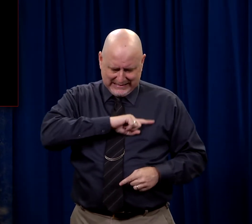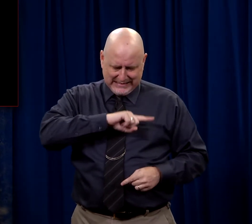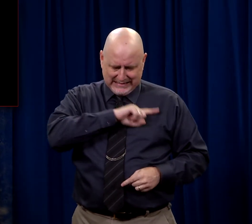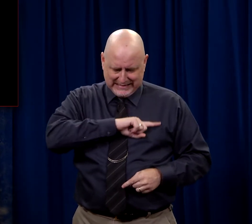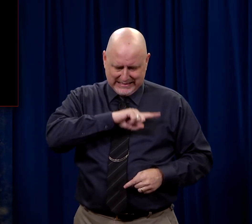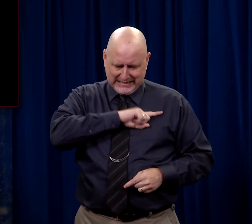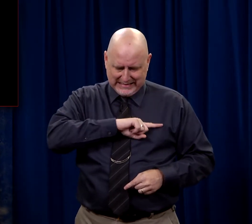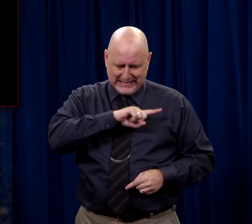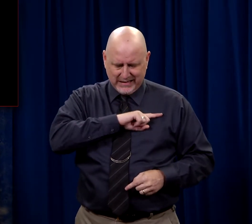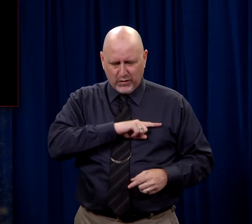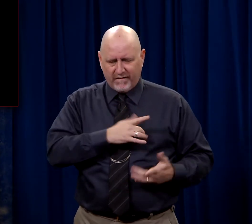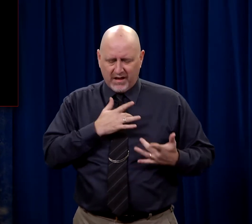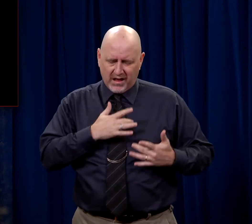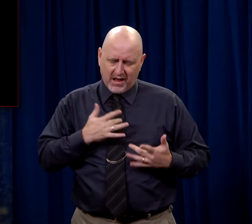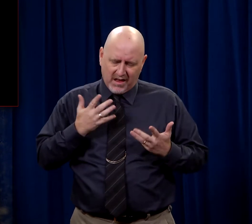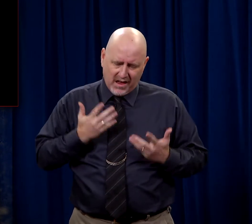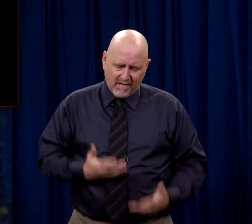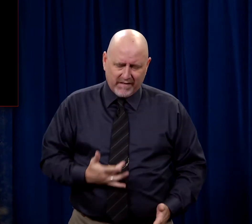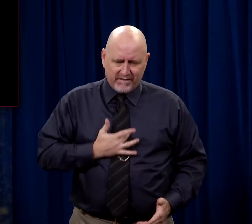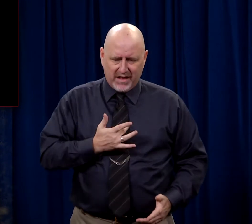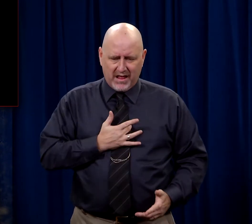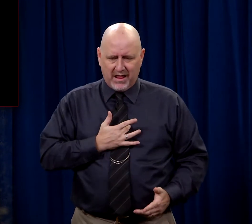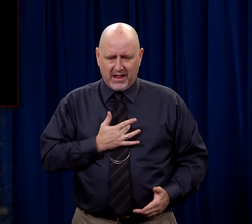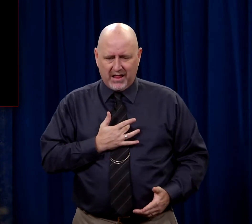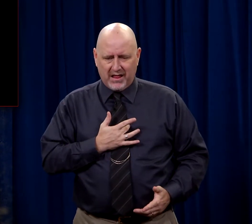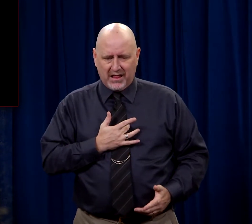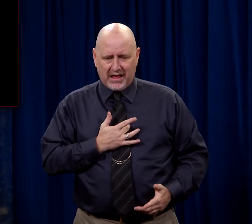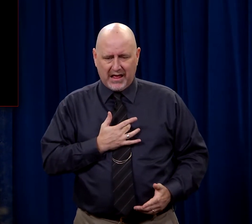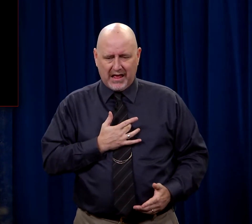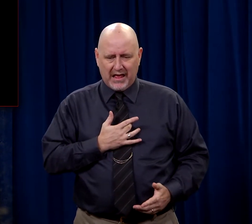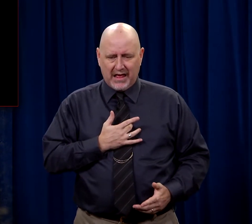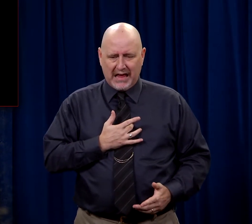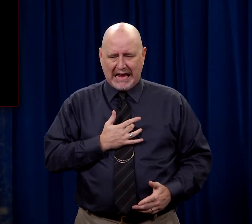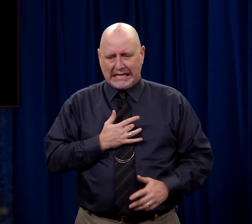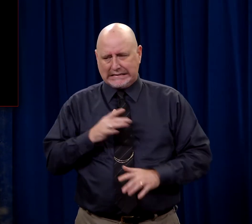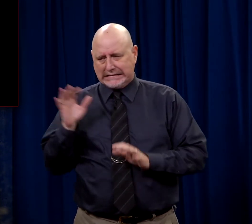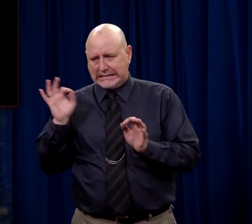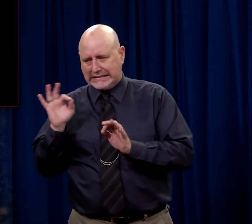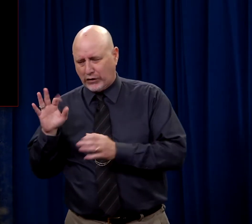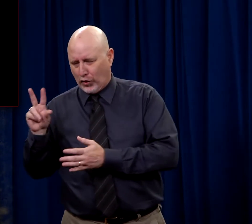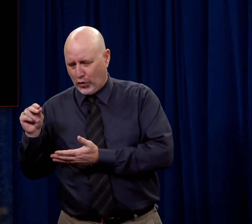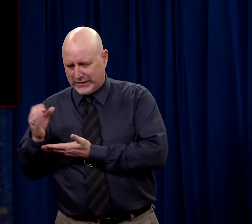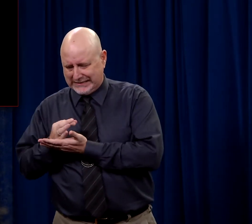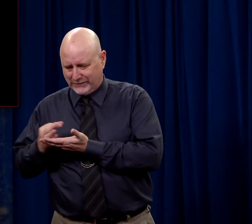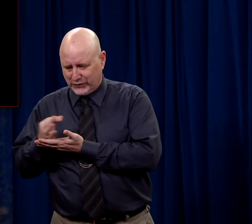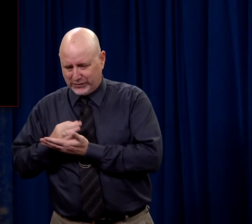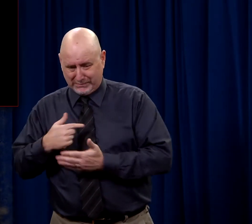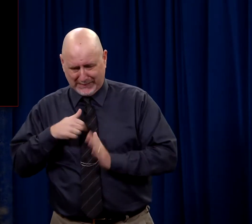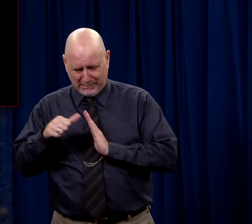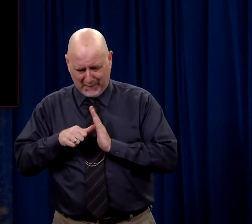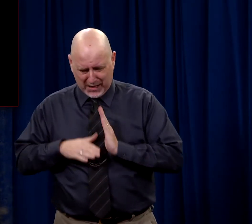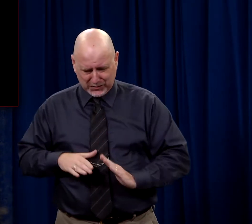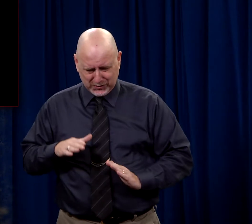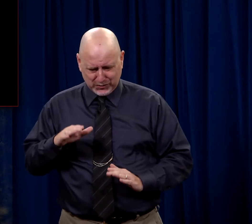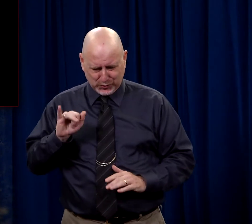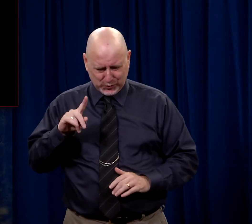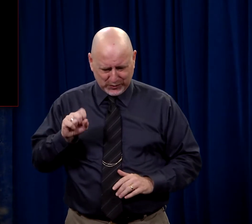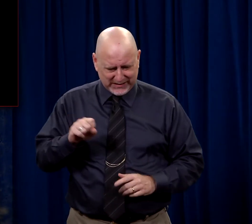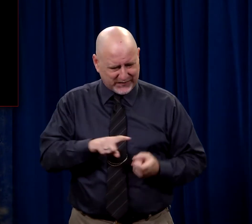compounded by the greatness of the guilt and the smallness of the motive. And here is Judas, an apostle, a close